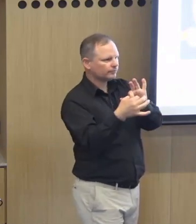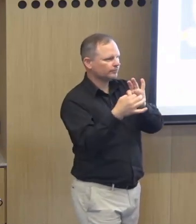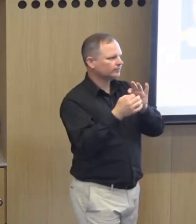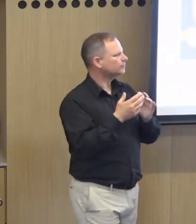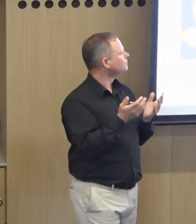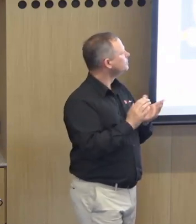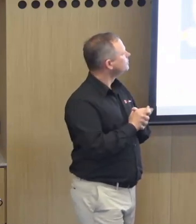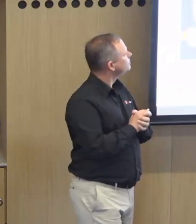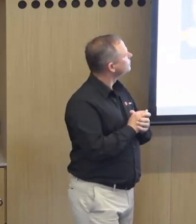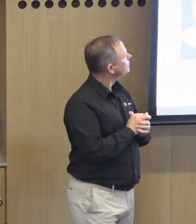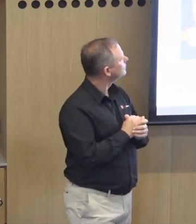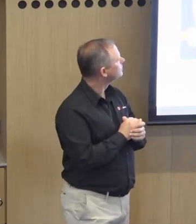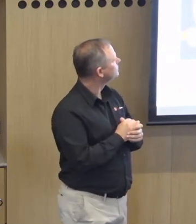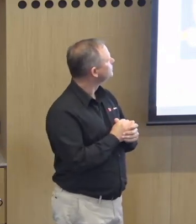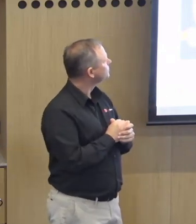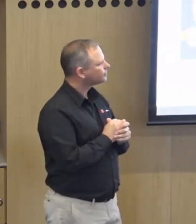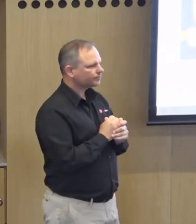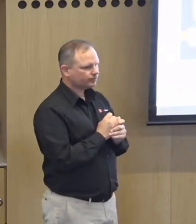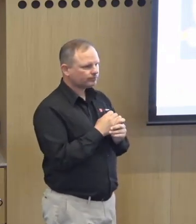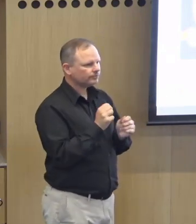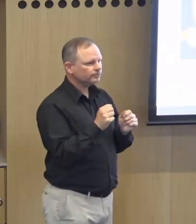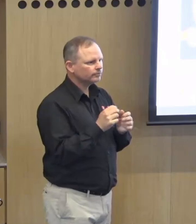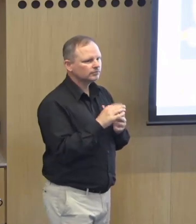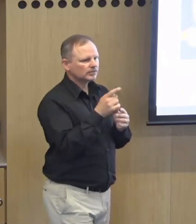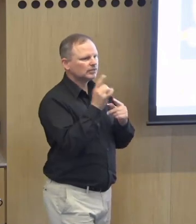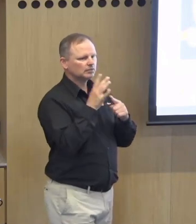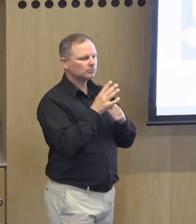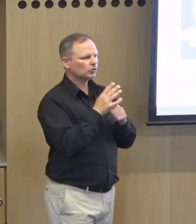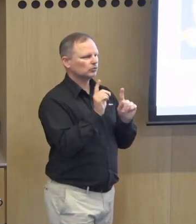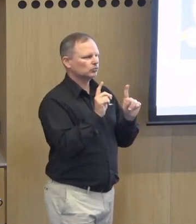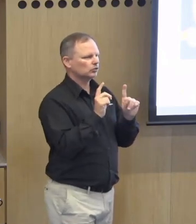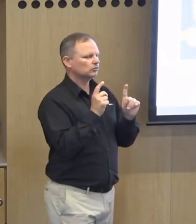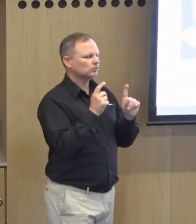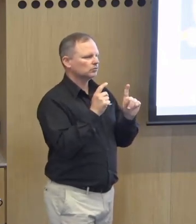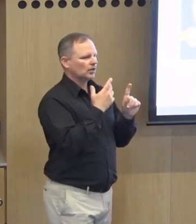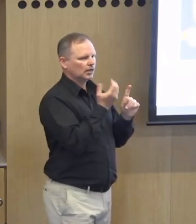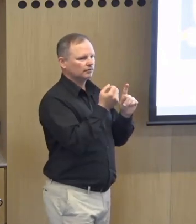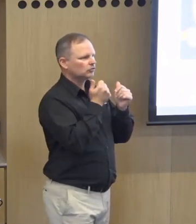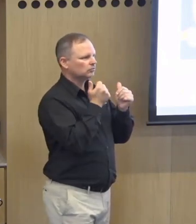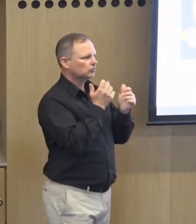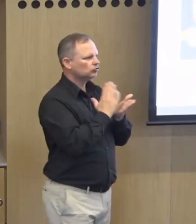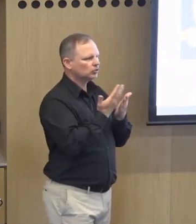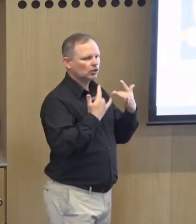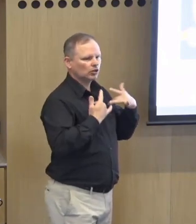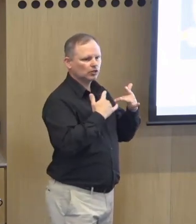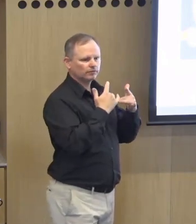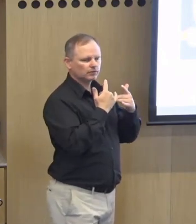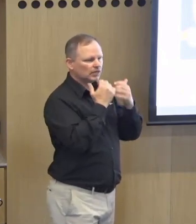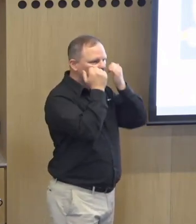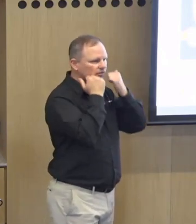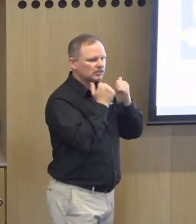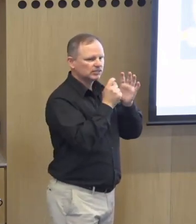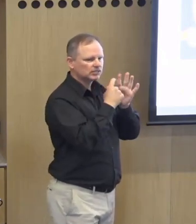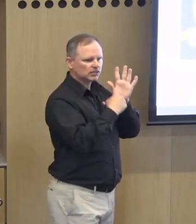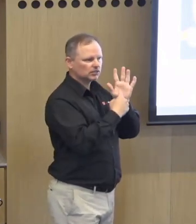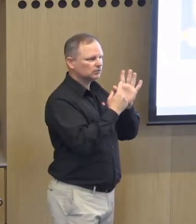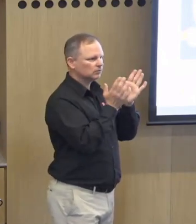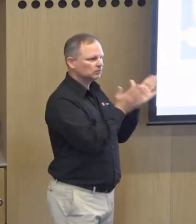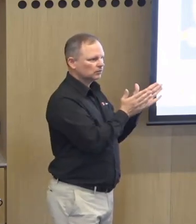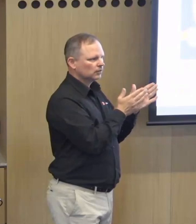the specific research that we find that cater to deaf and hard of hearing individuals can then be implemented into the services that are provided so that they're targeted to deaf and hard